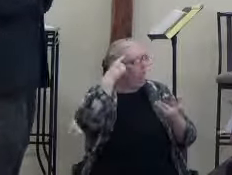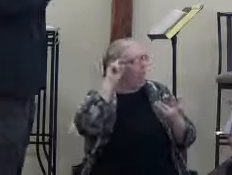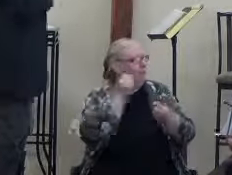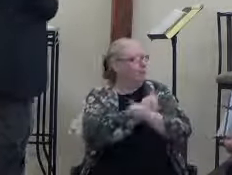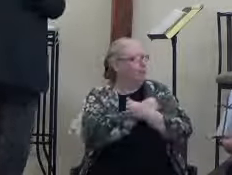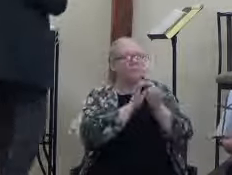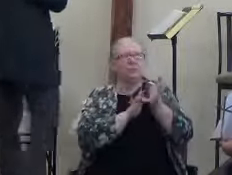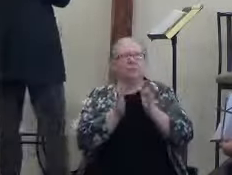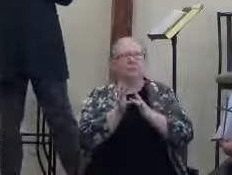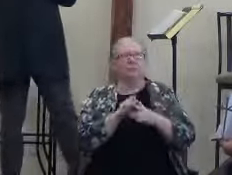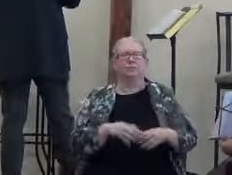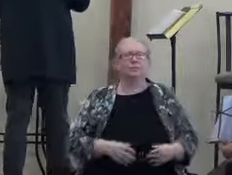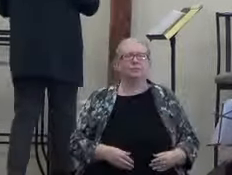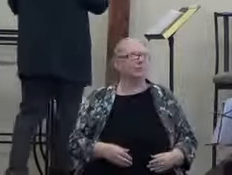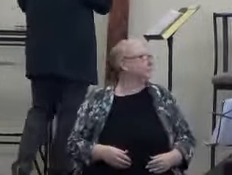Do I have a couple of hands?